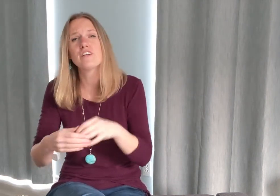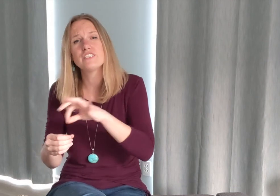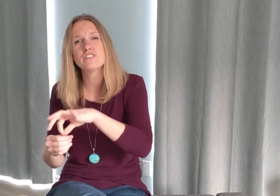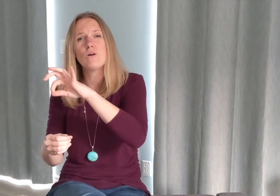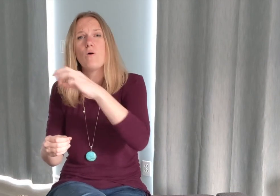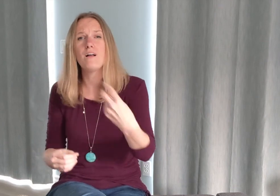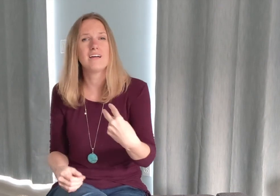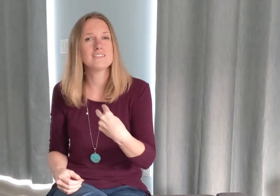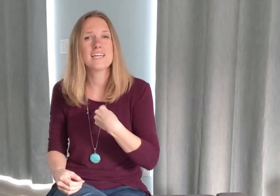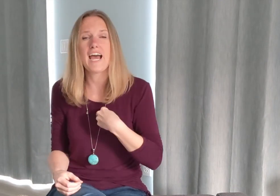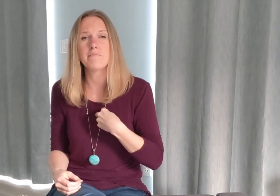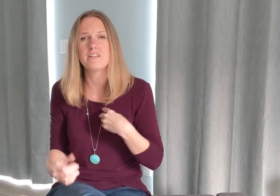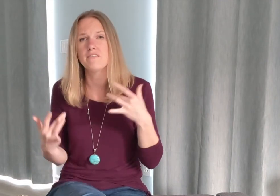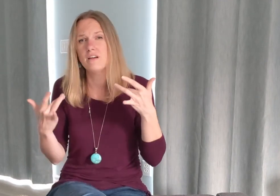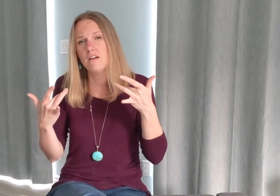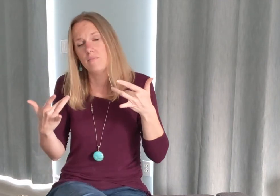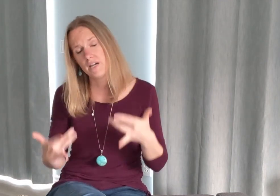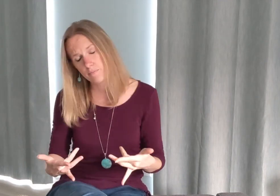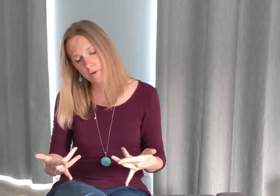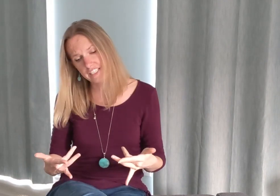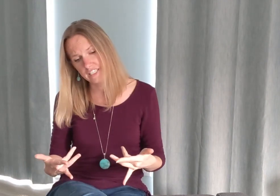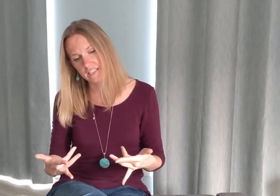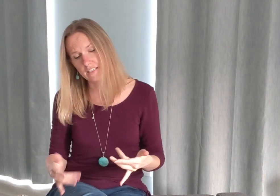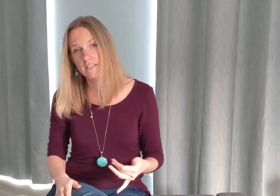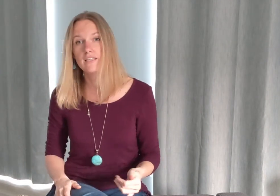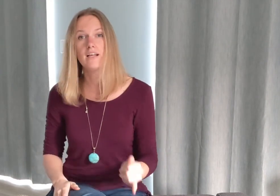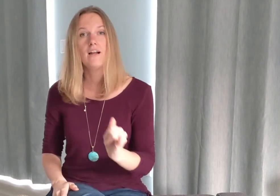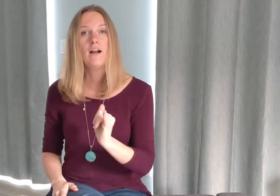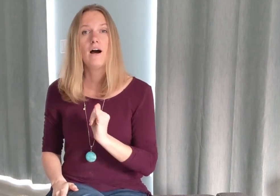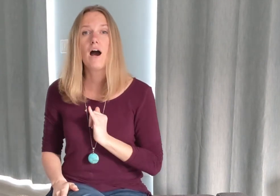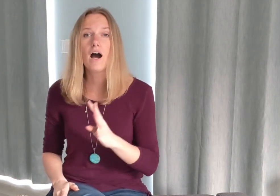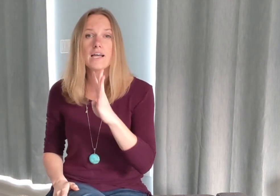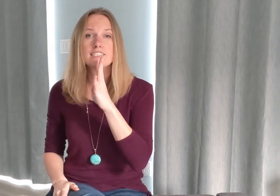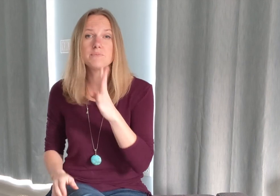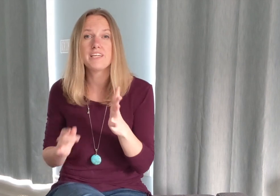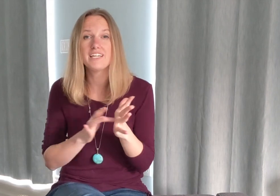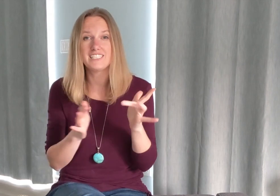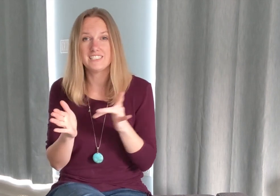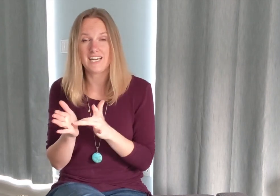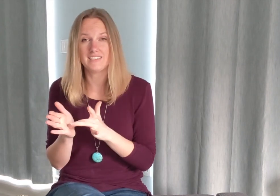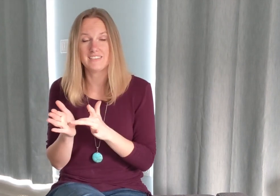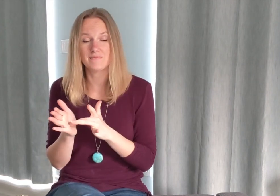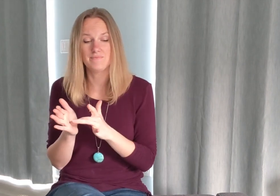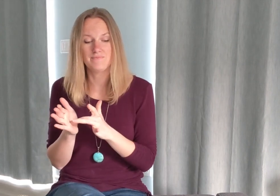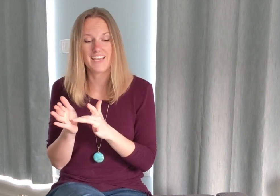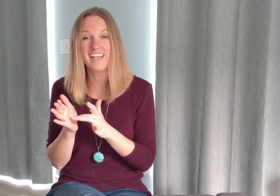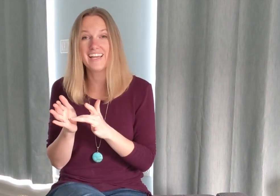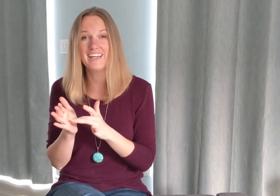soul held captive by depression. I speak Jesus. Okay, again,